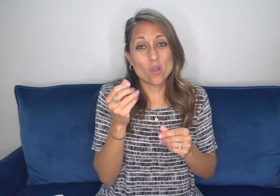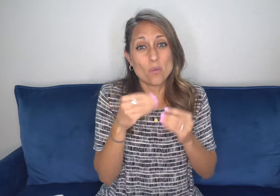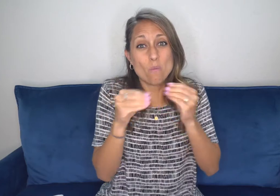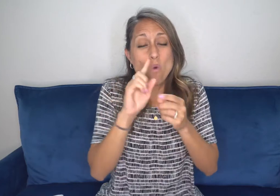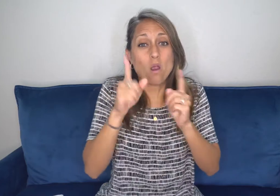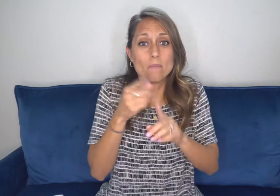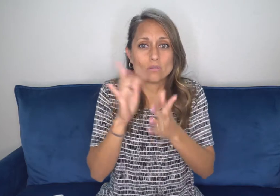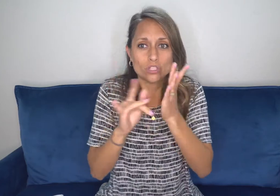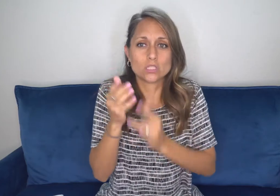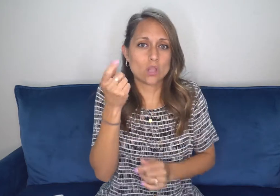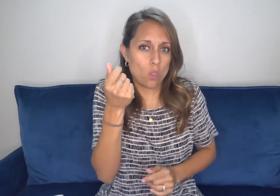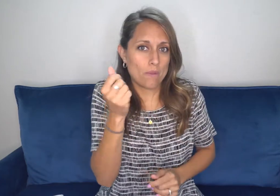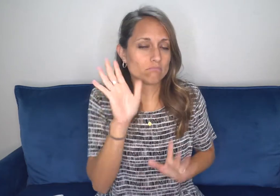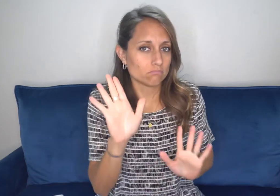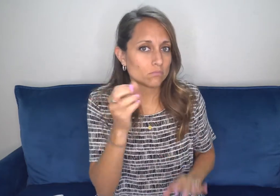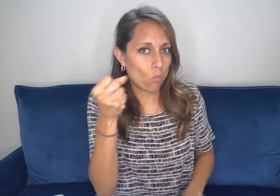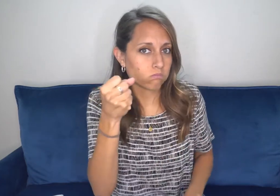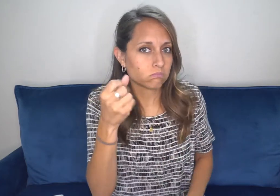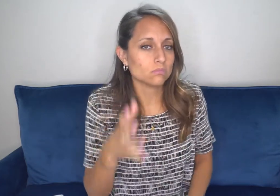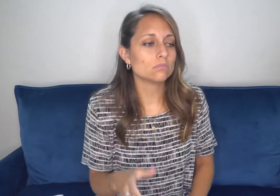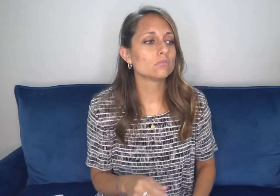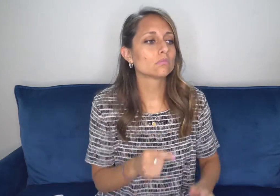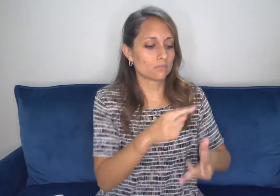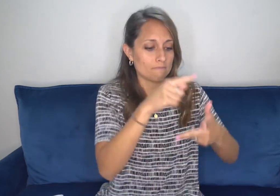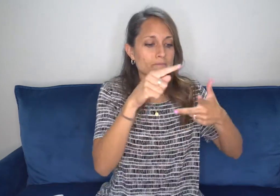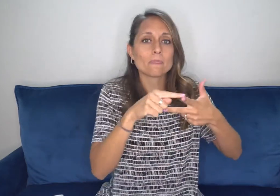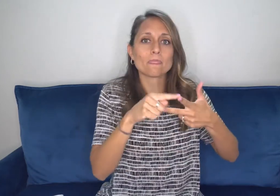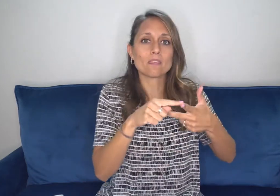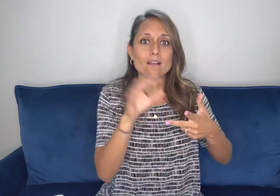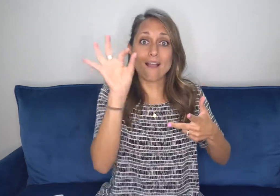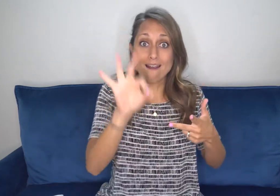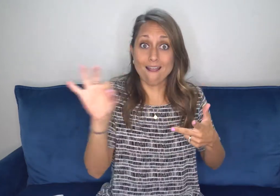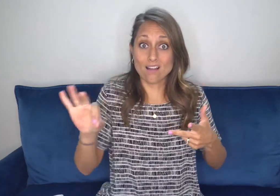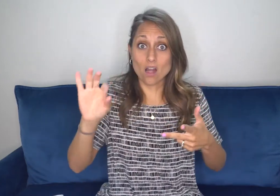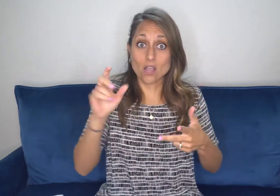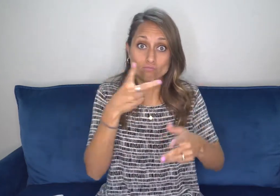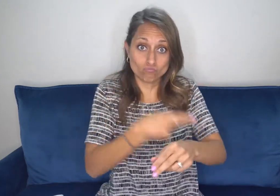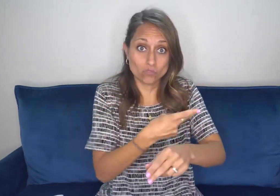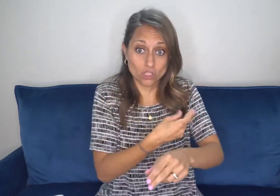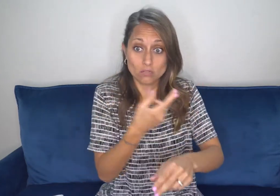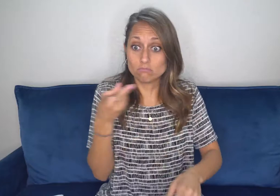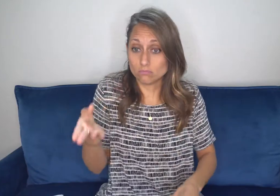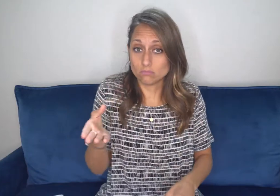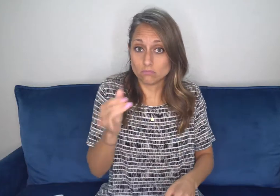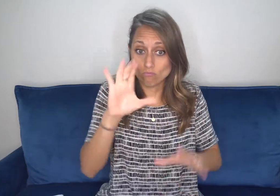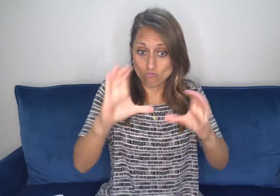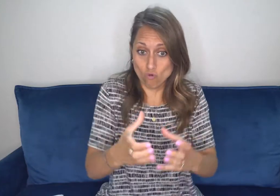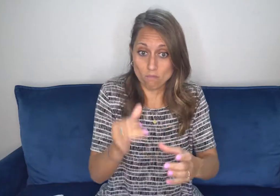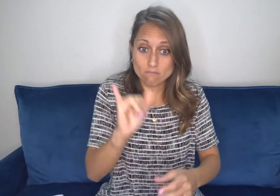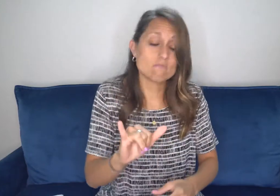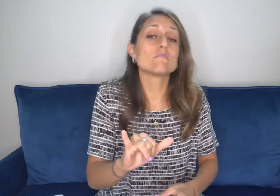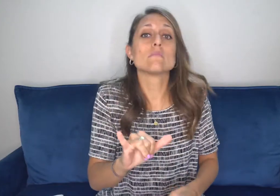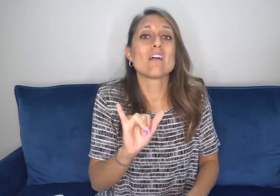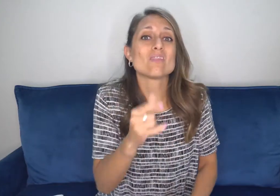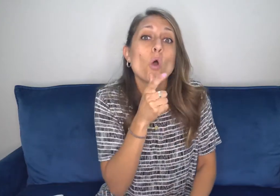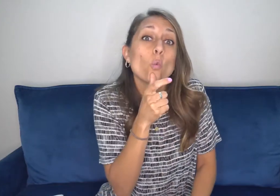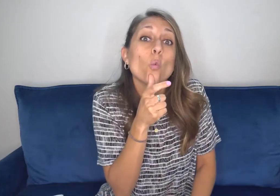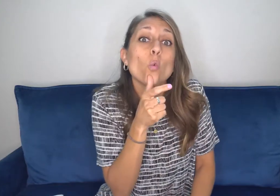And we'll talk more a little bit about Jesus in a second. So that's the first who.